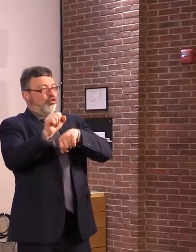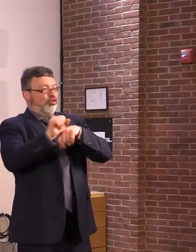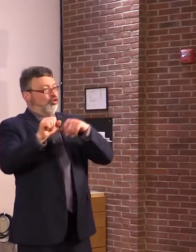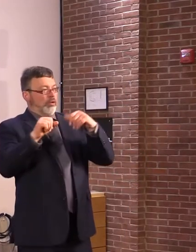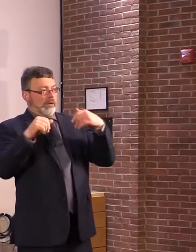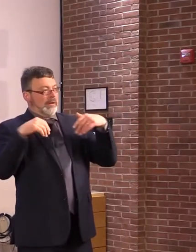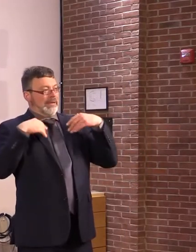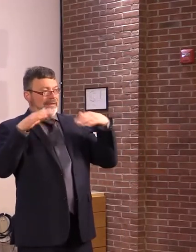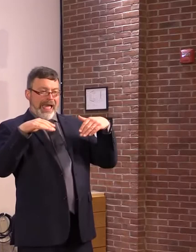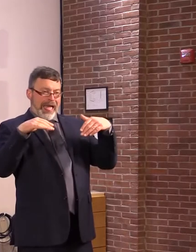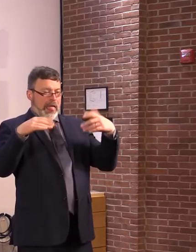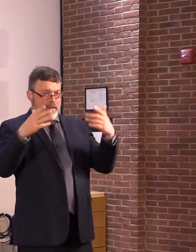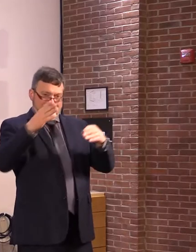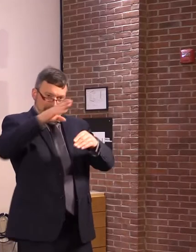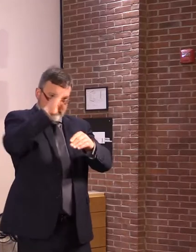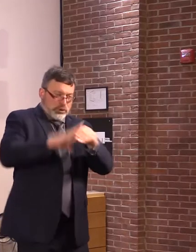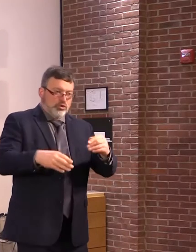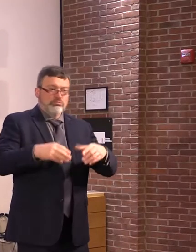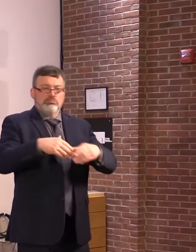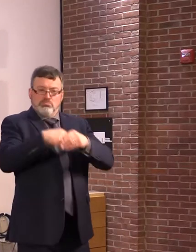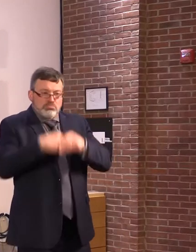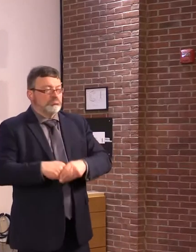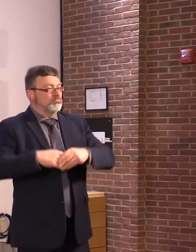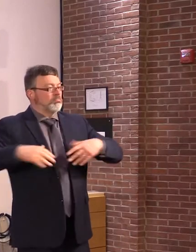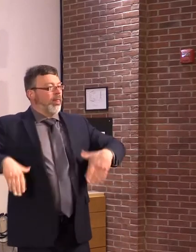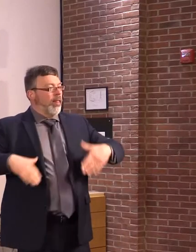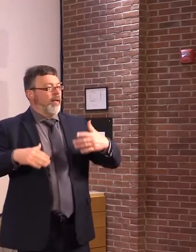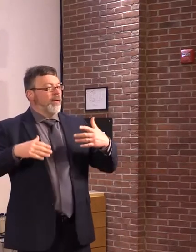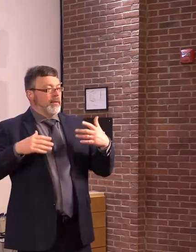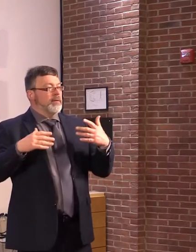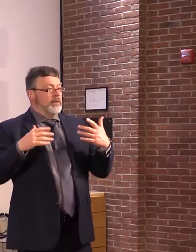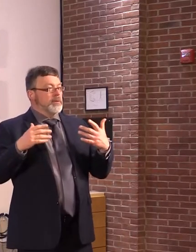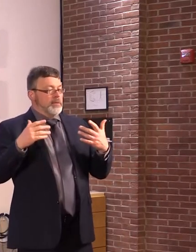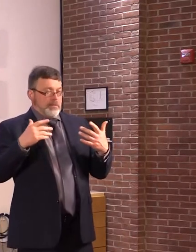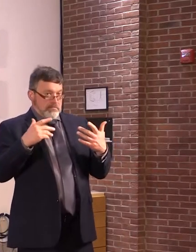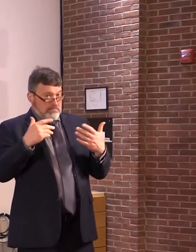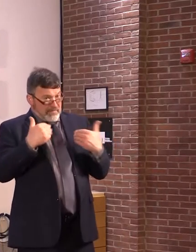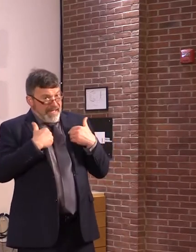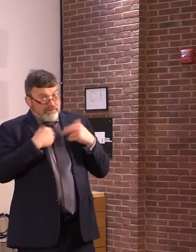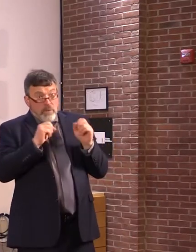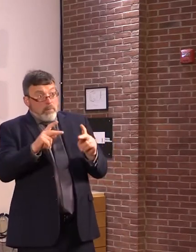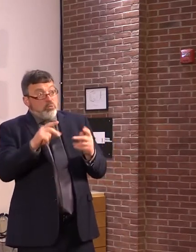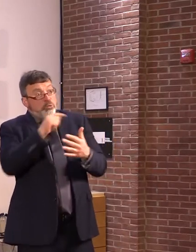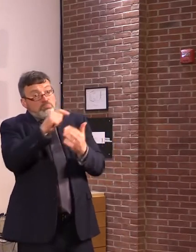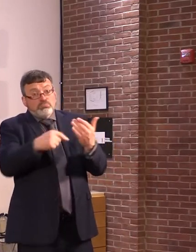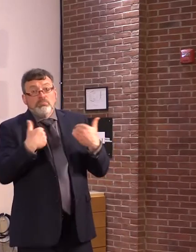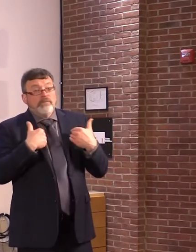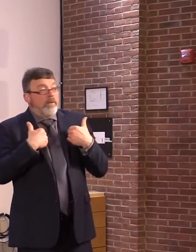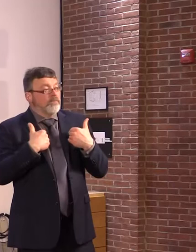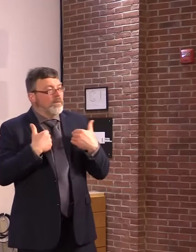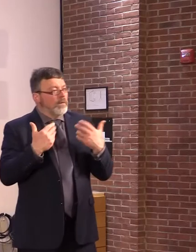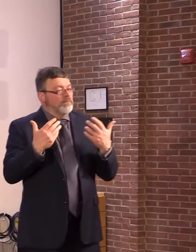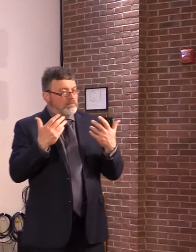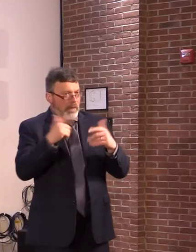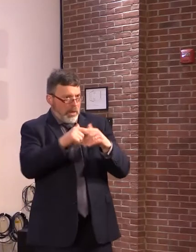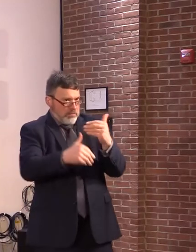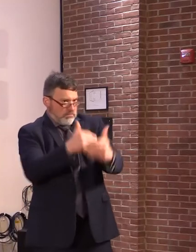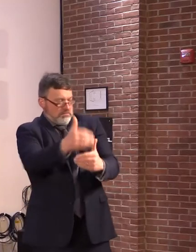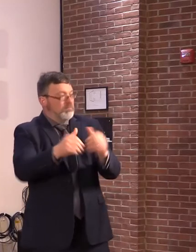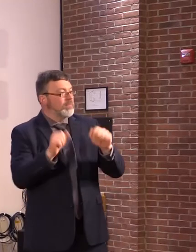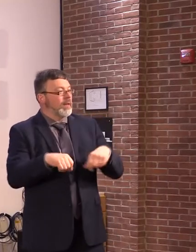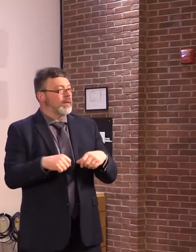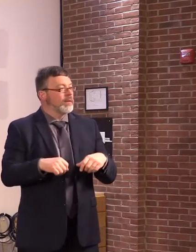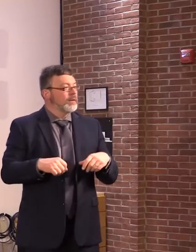hands on any of that at this point. So I'd like to give them the ability to move in the right direction. And what about workforce development?